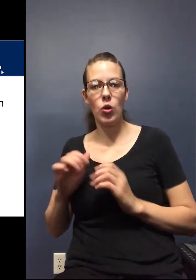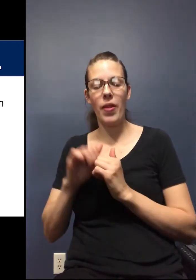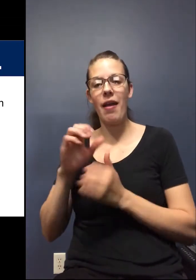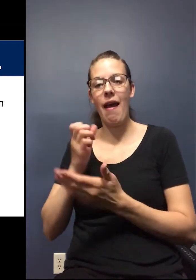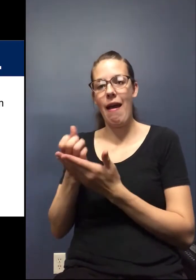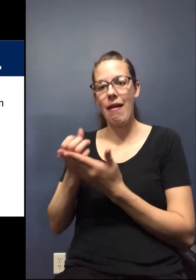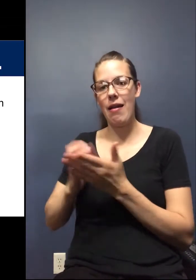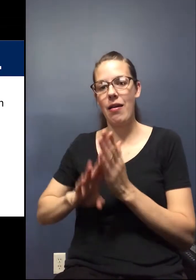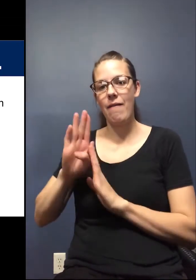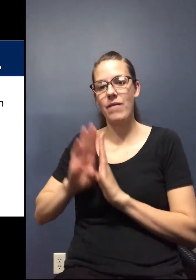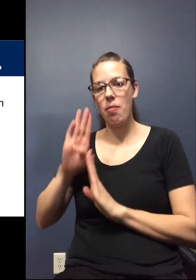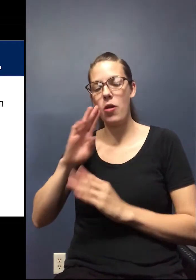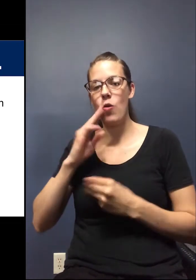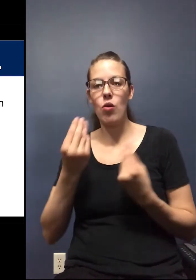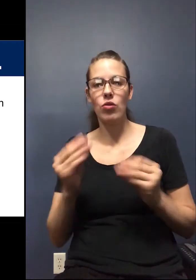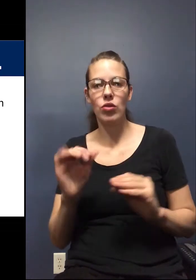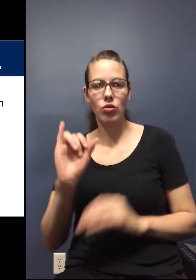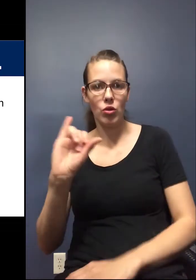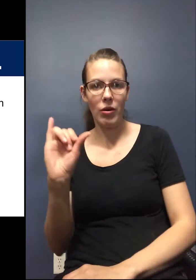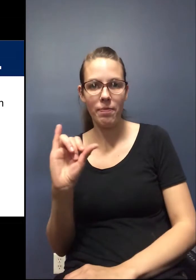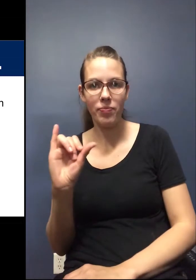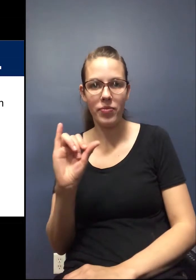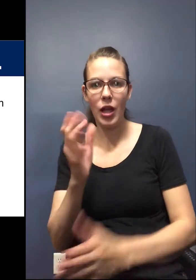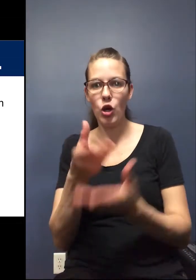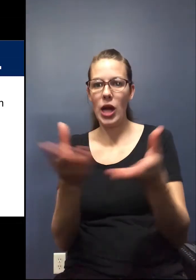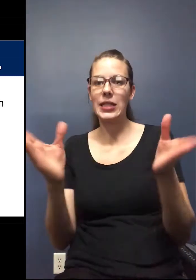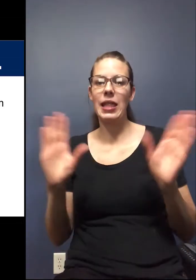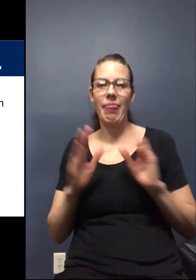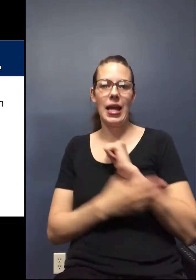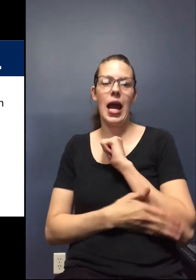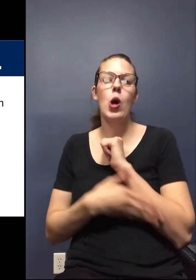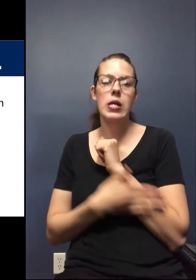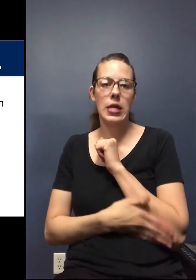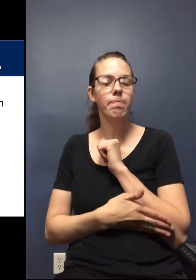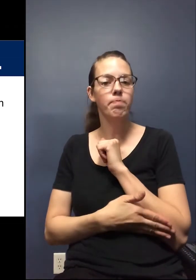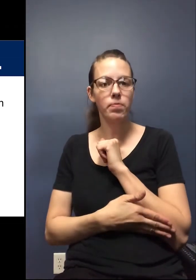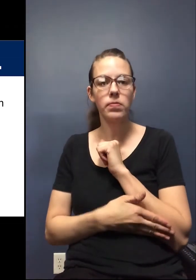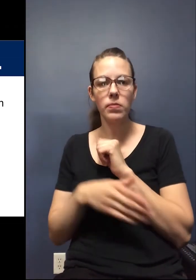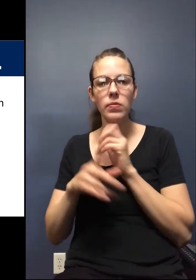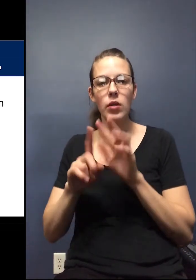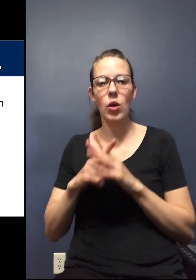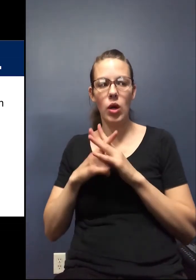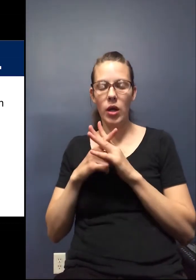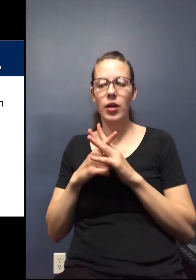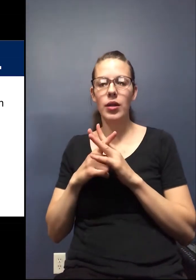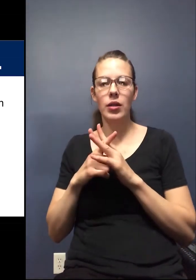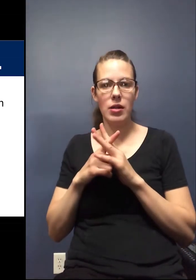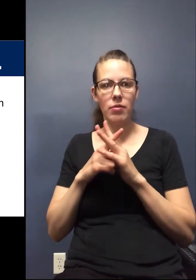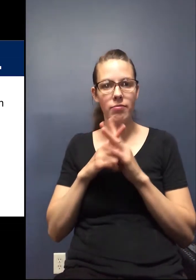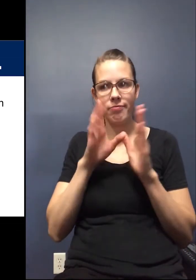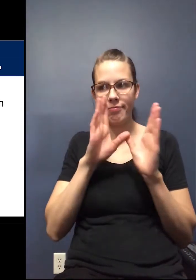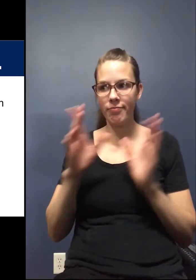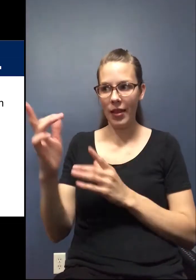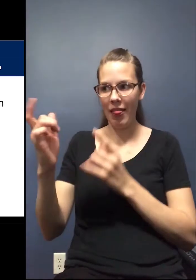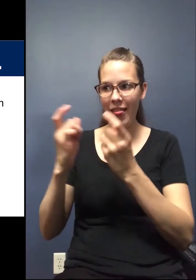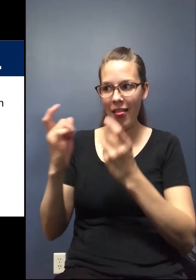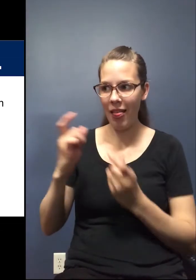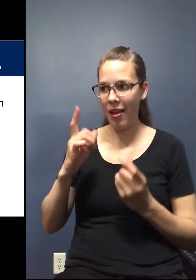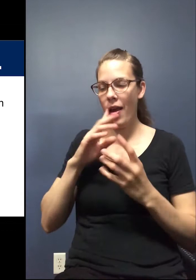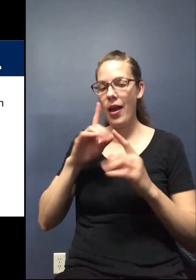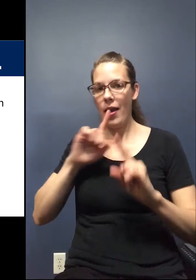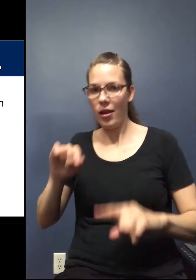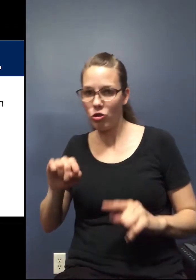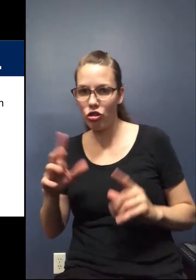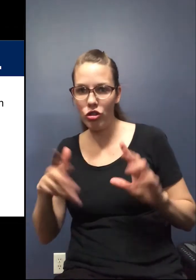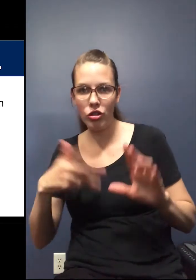our economic development organizations kind of across the county and started sharing some of the inquiries that we were hearing back